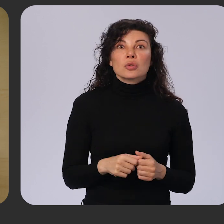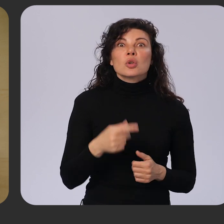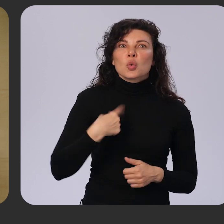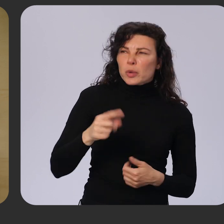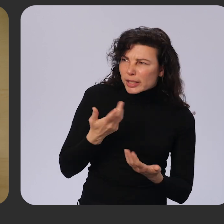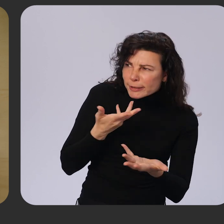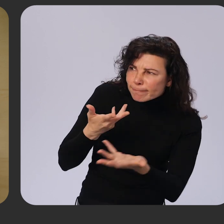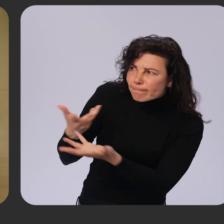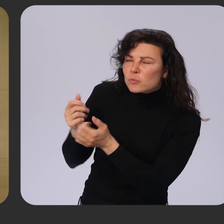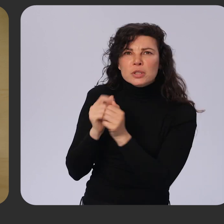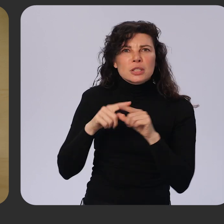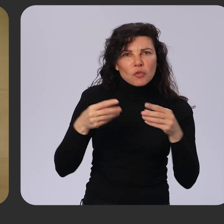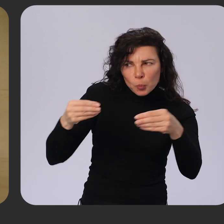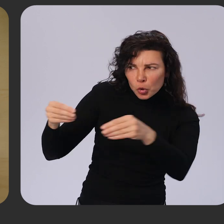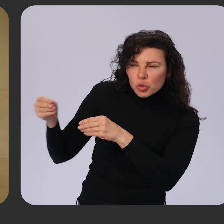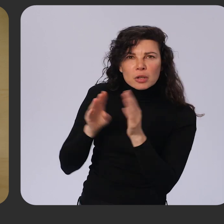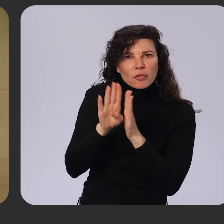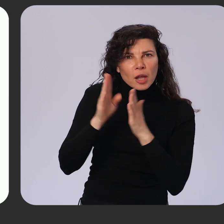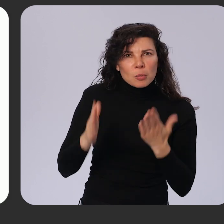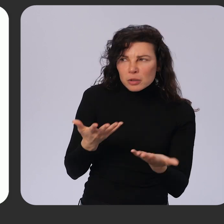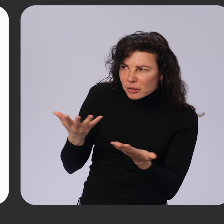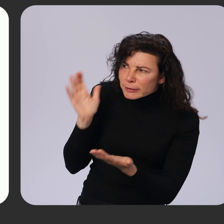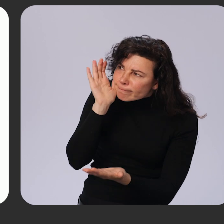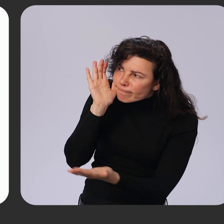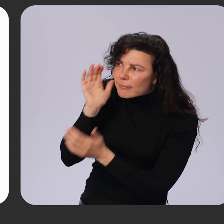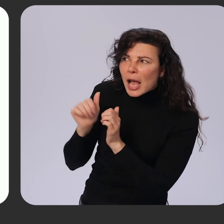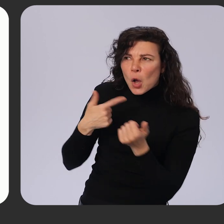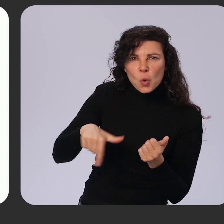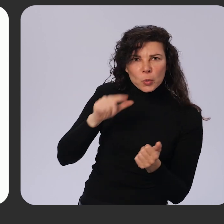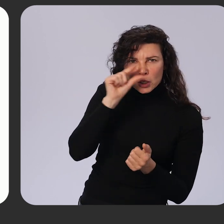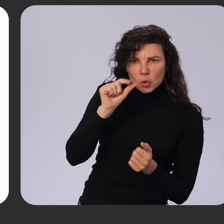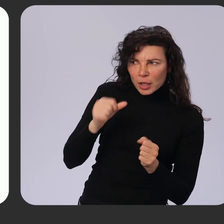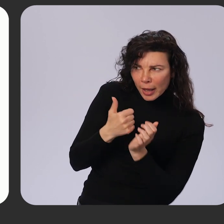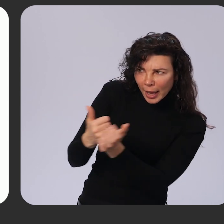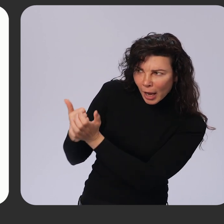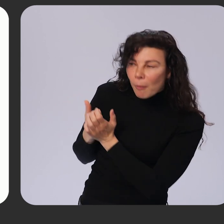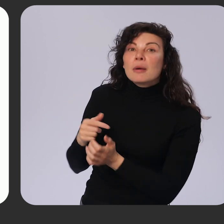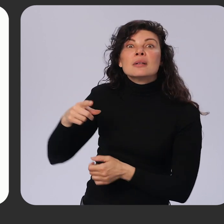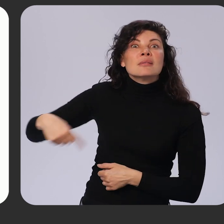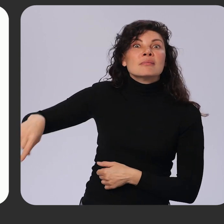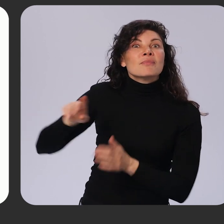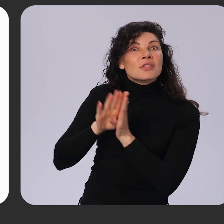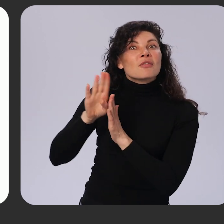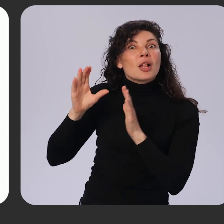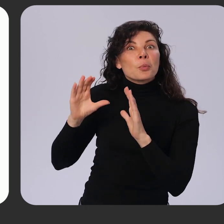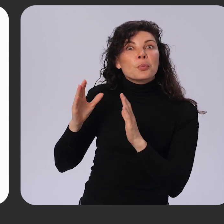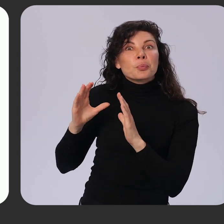and developers to understand how we can help them. The top questions we hear from developers collecting payments in Europe are,